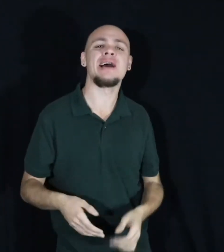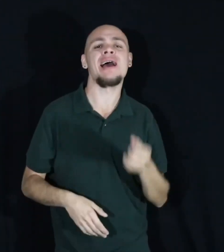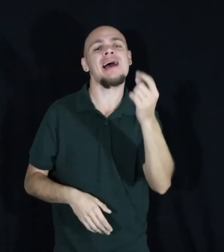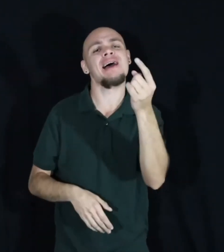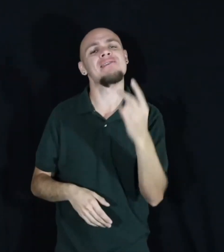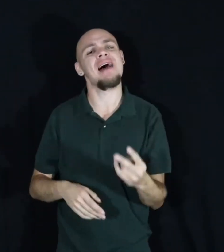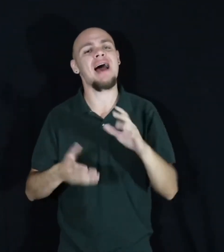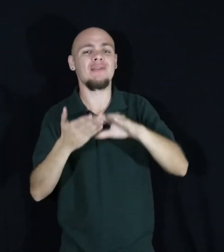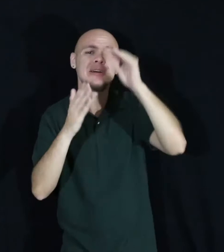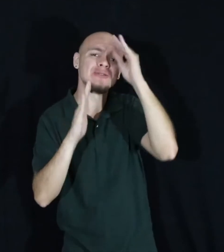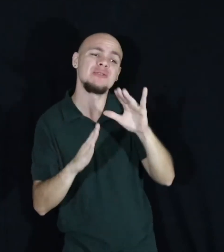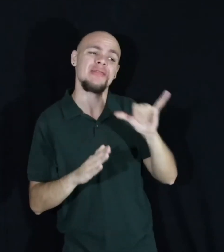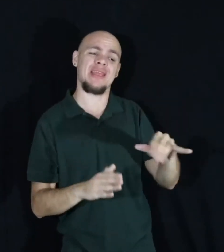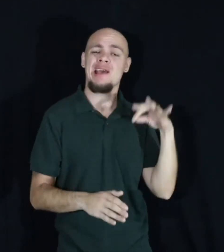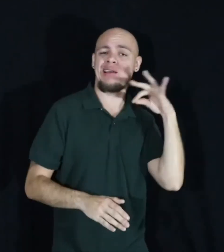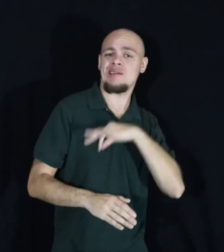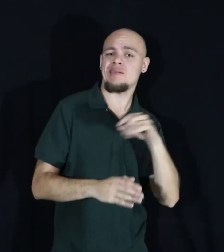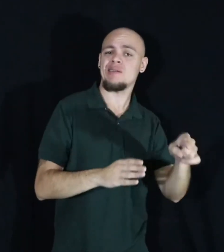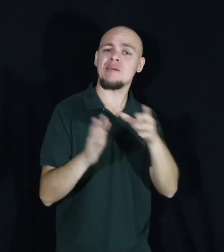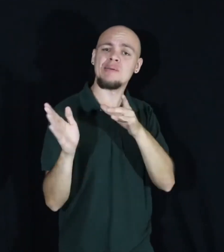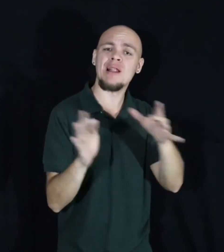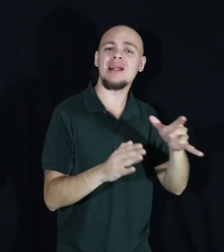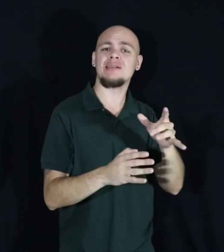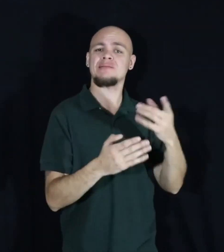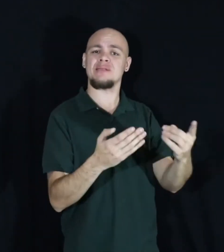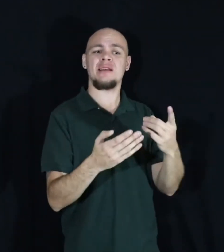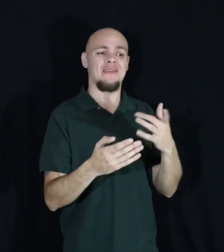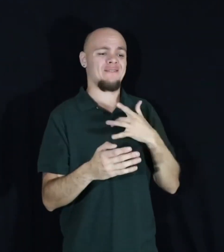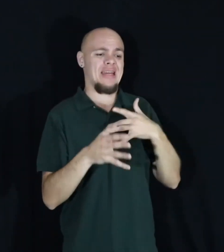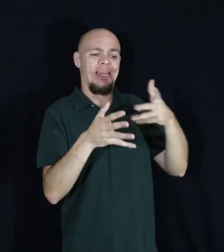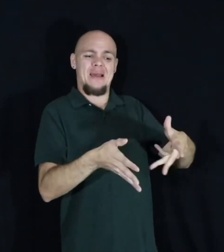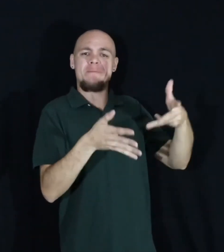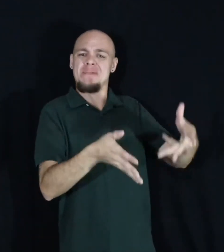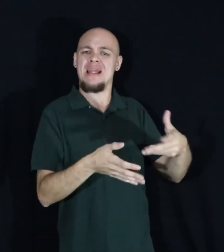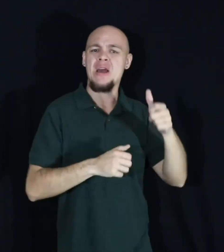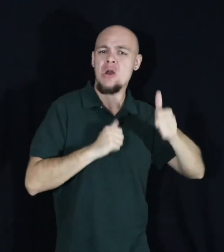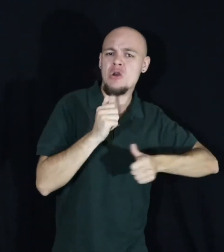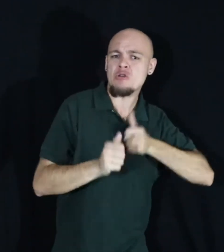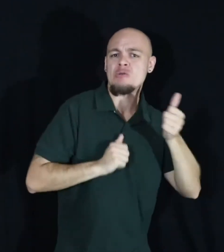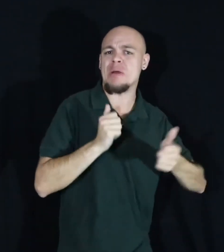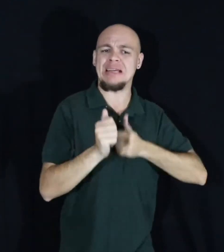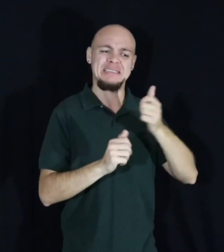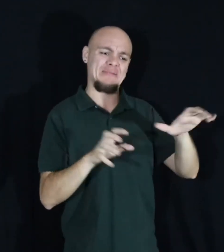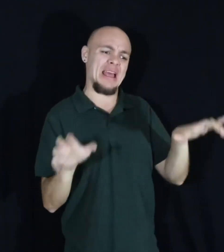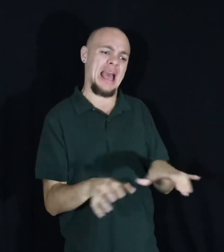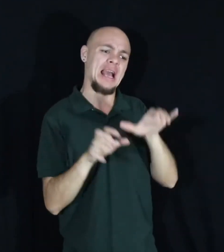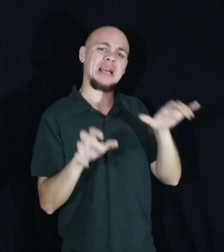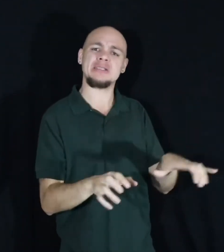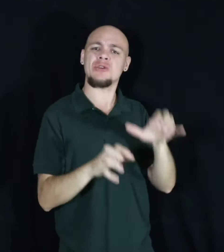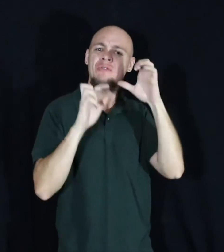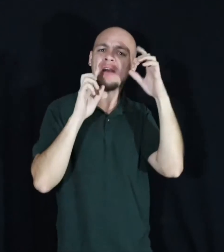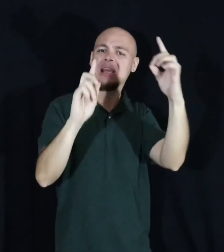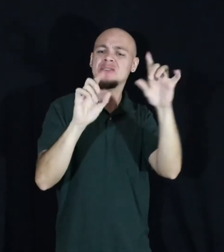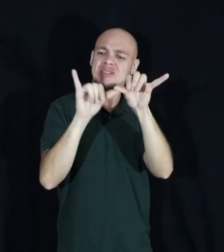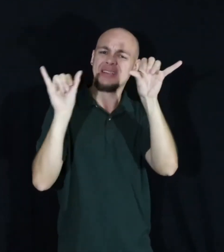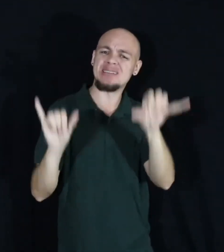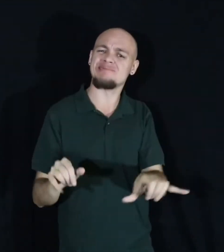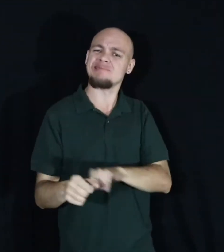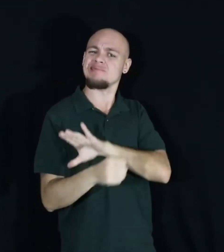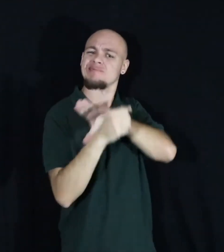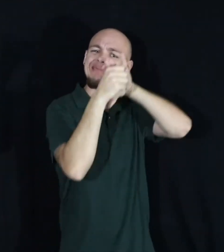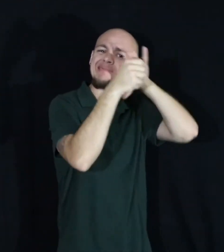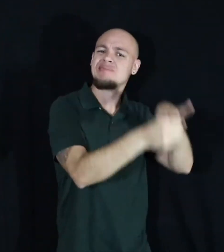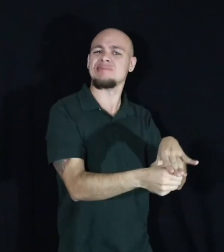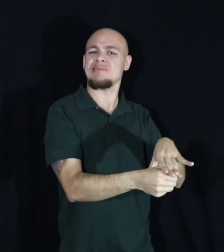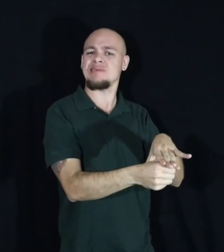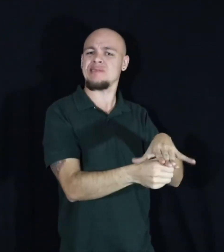students had that advantage planted, they wouldn't be feeling so abandoned. Aggressive actions of an educational system that have